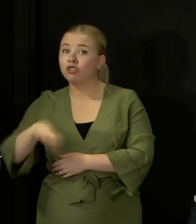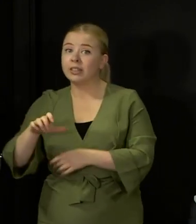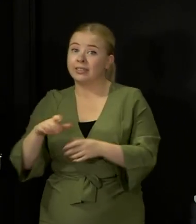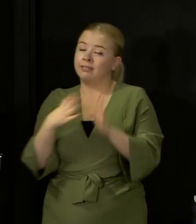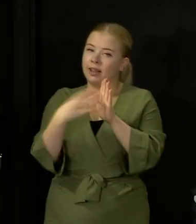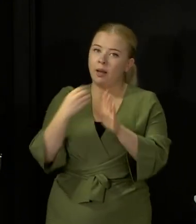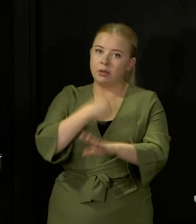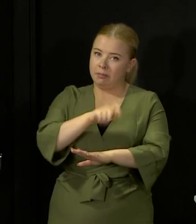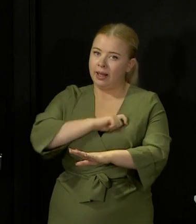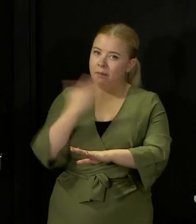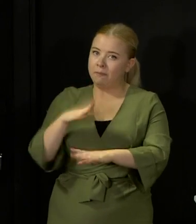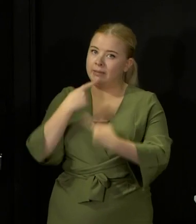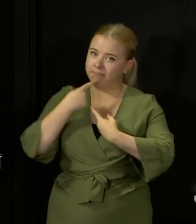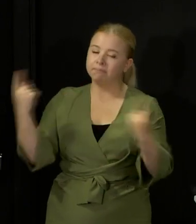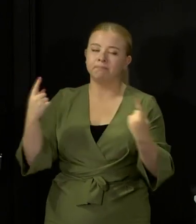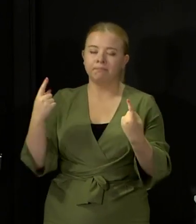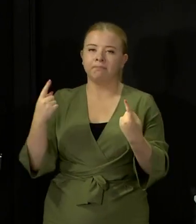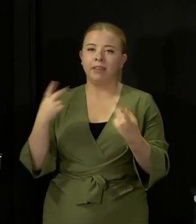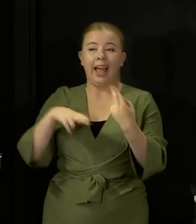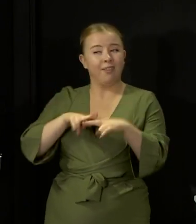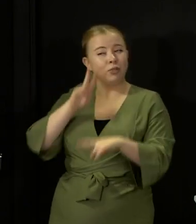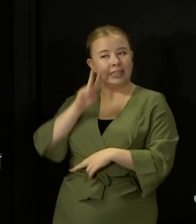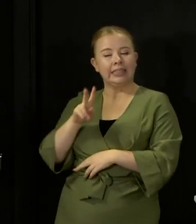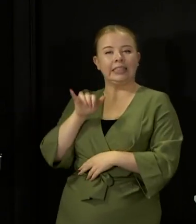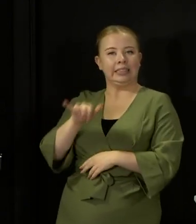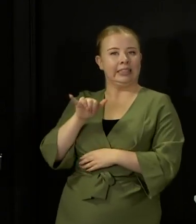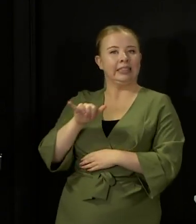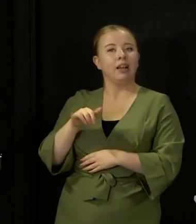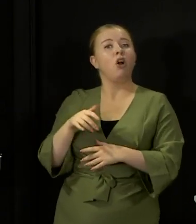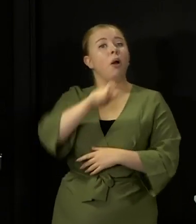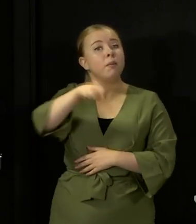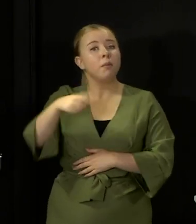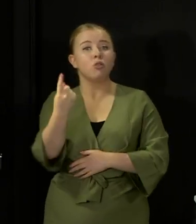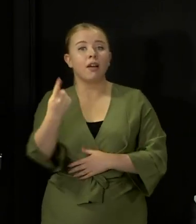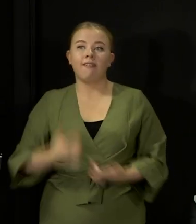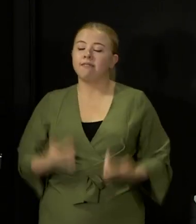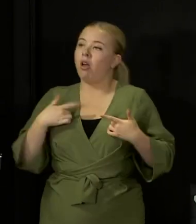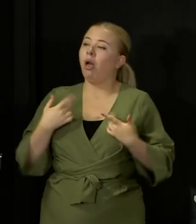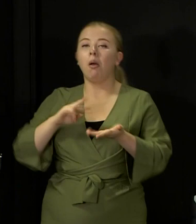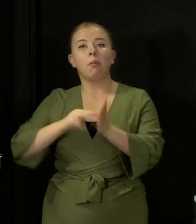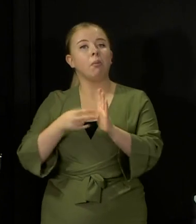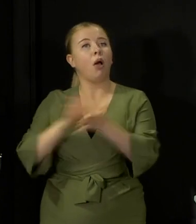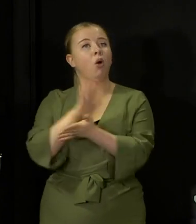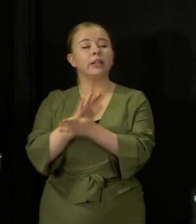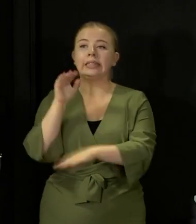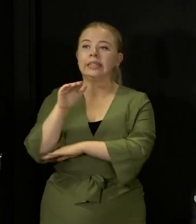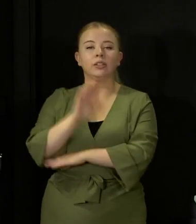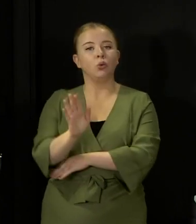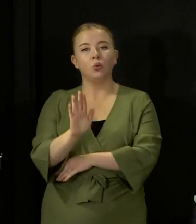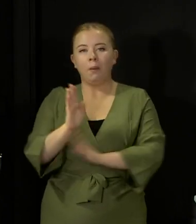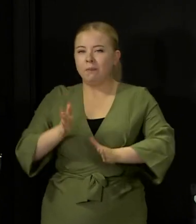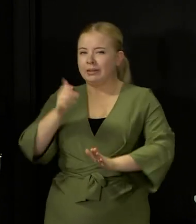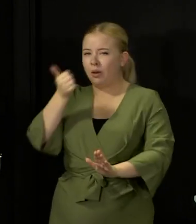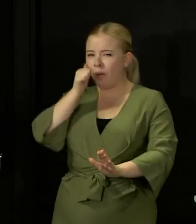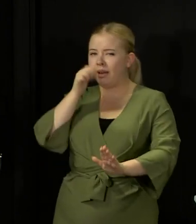cases. So people planning overseas holidays need to be aware of that. You cannot assume, and